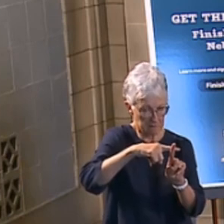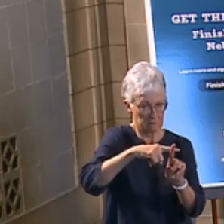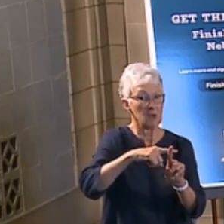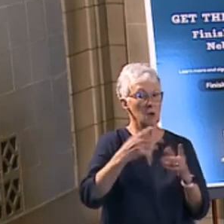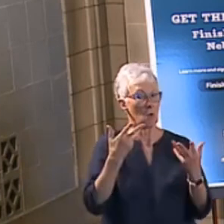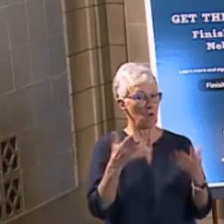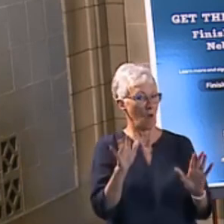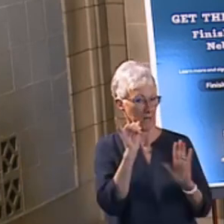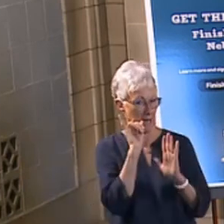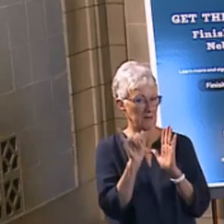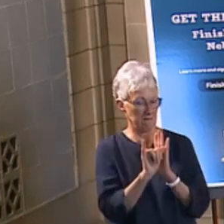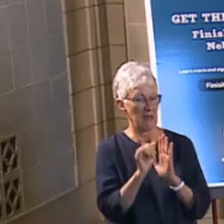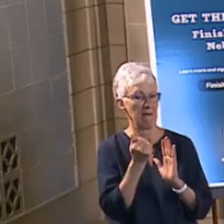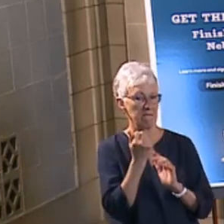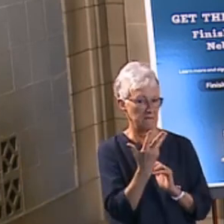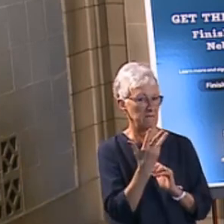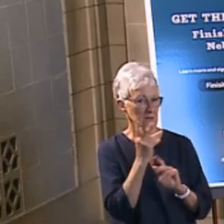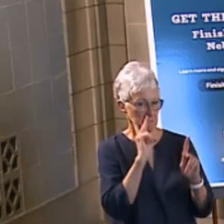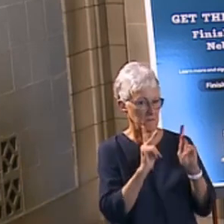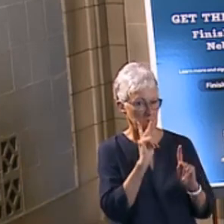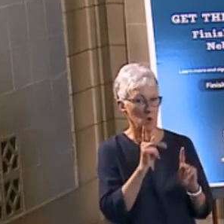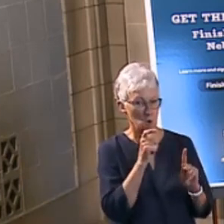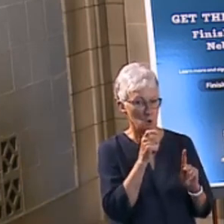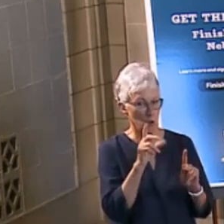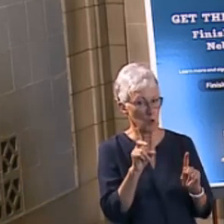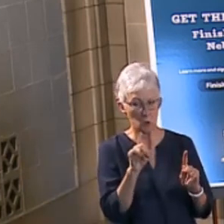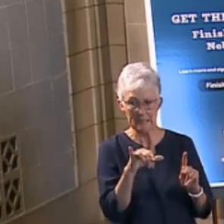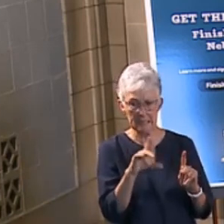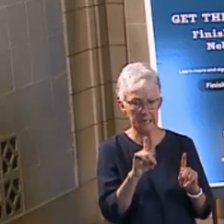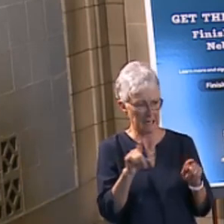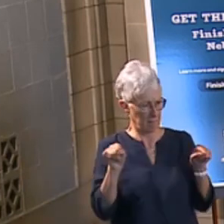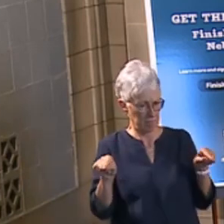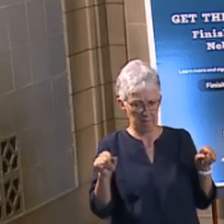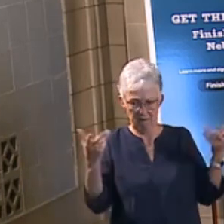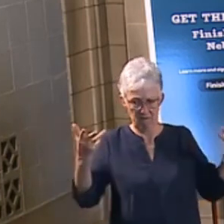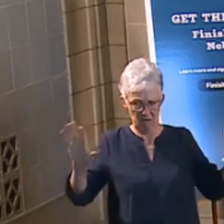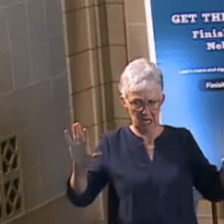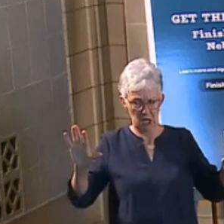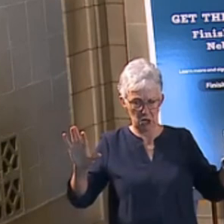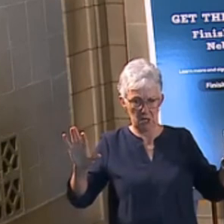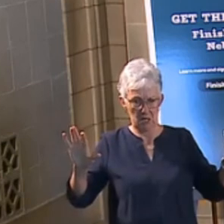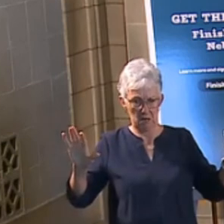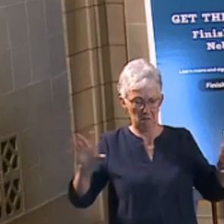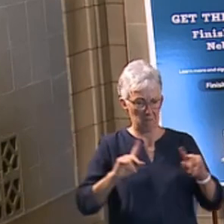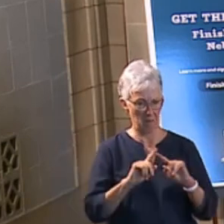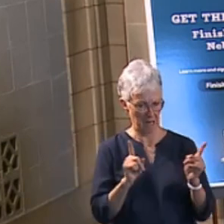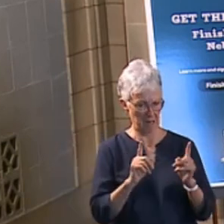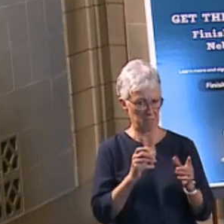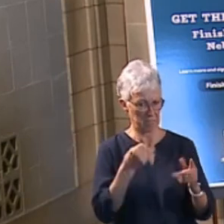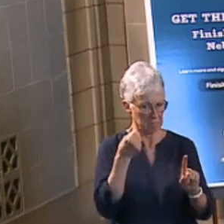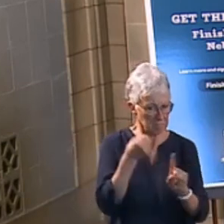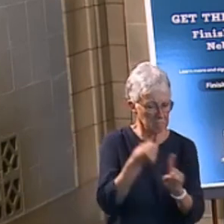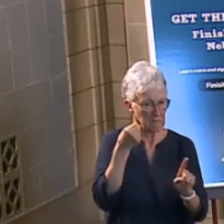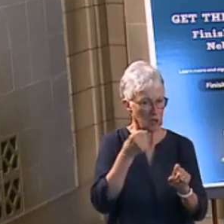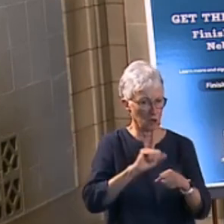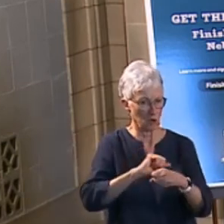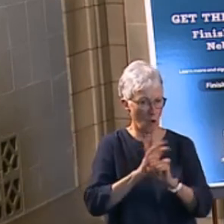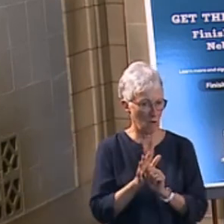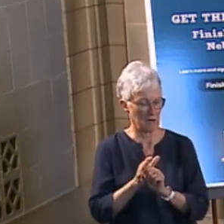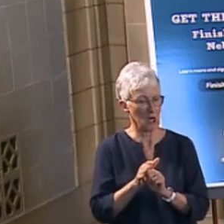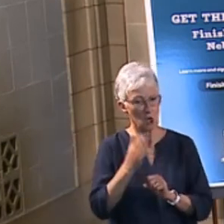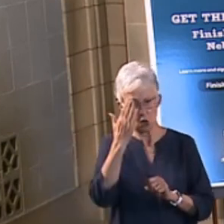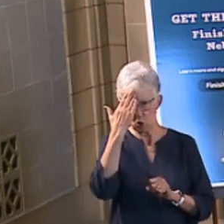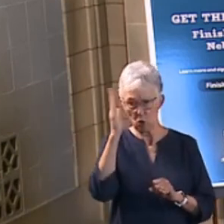but identified about 15 of those cases here in Nebraska. It's to be expected. I mean, the vaccines are not 100% effective